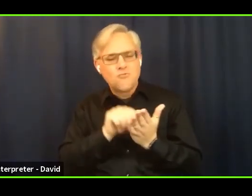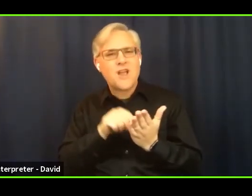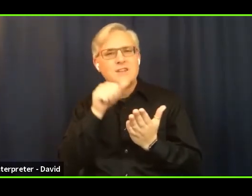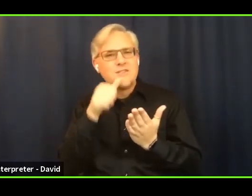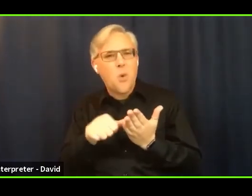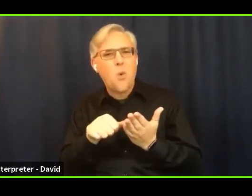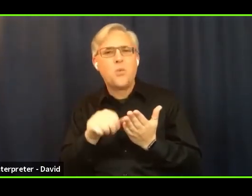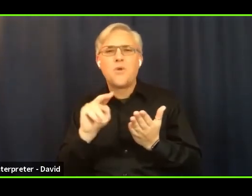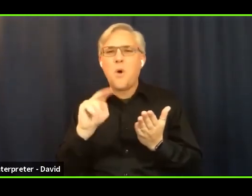quick.